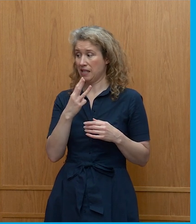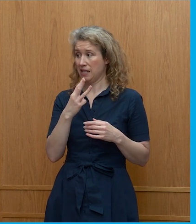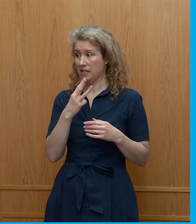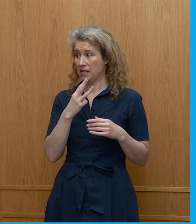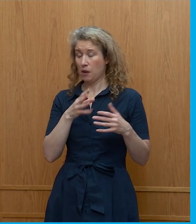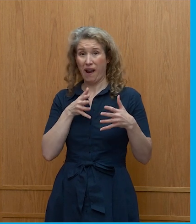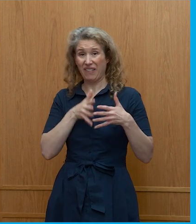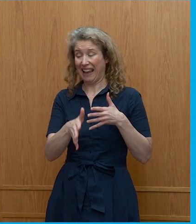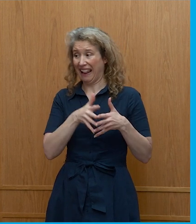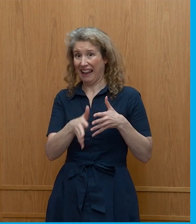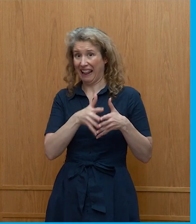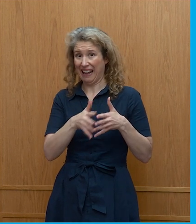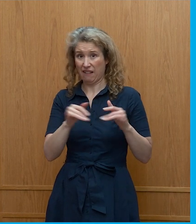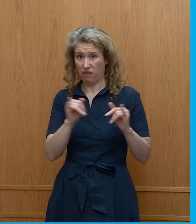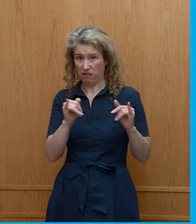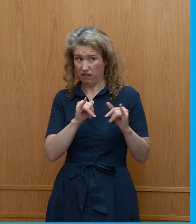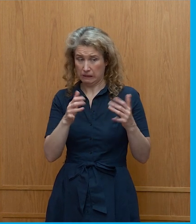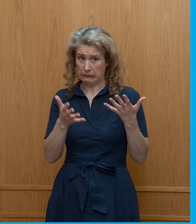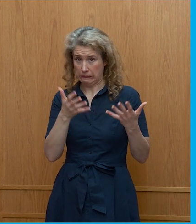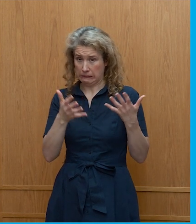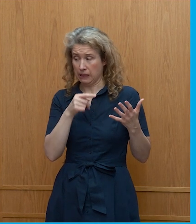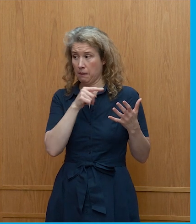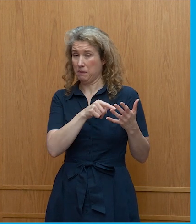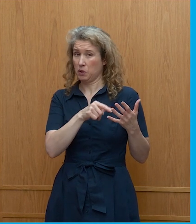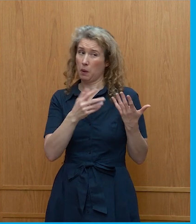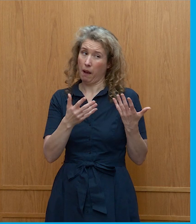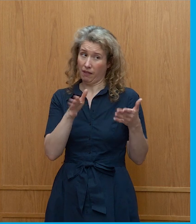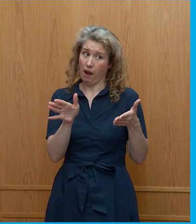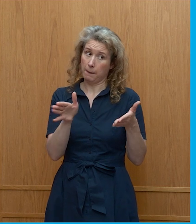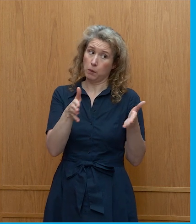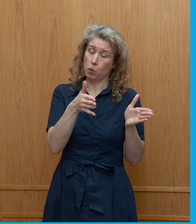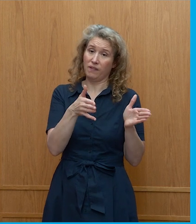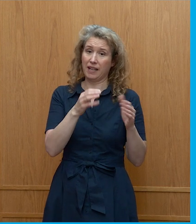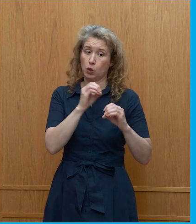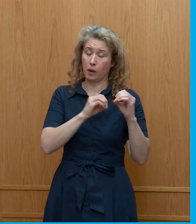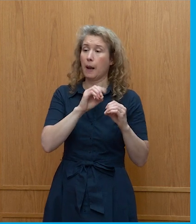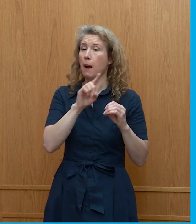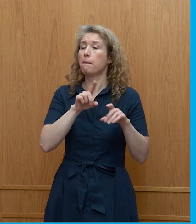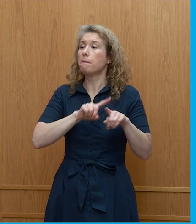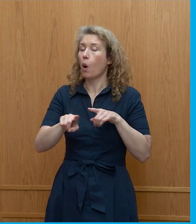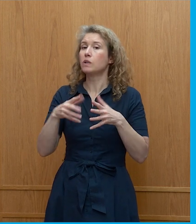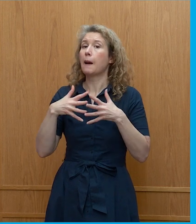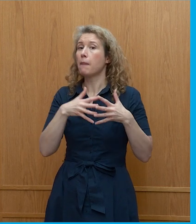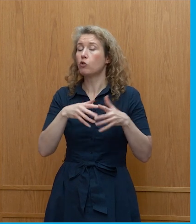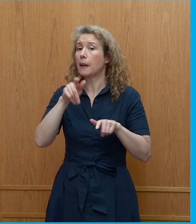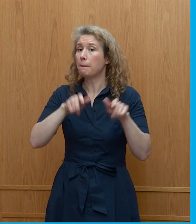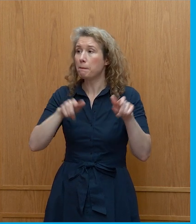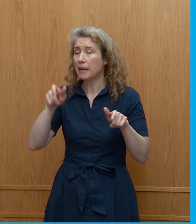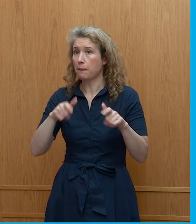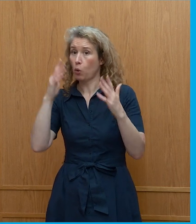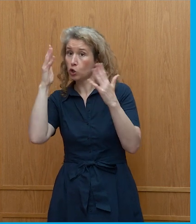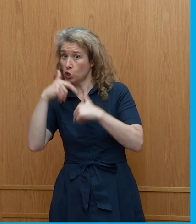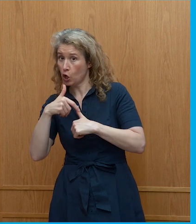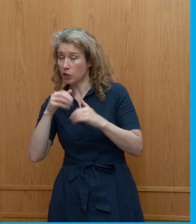of is moving towards nuclear energy in terms of climate now. But whereas most American public opinion was sort of concerned about